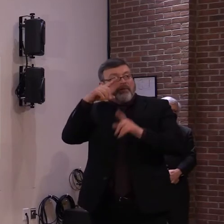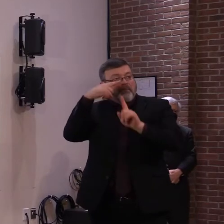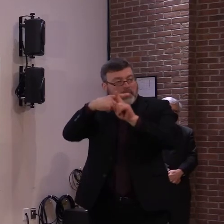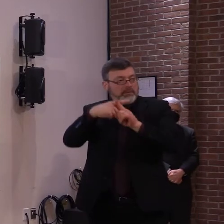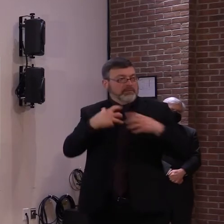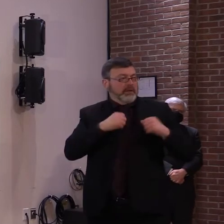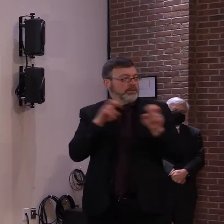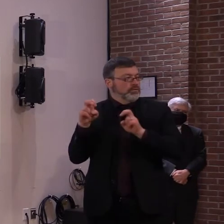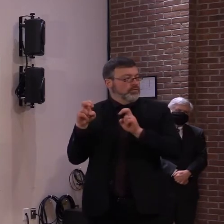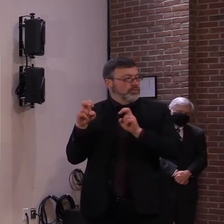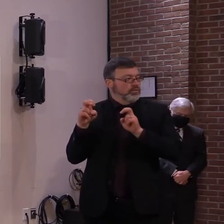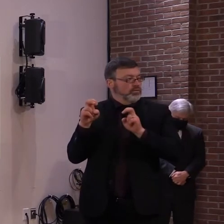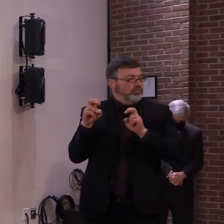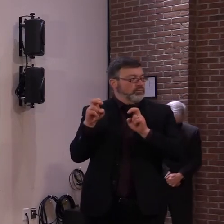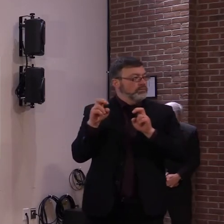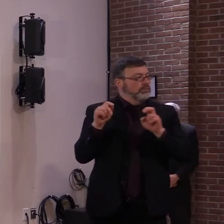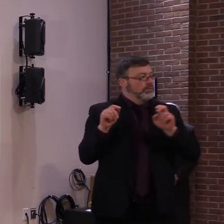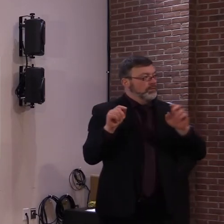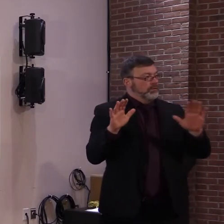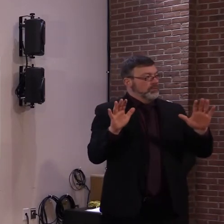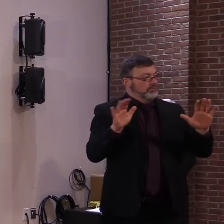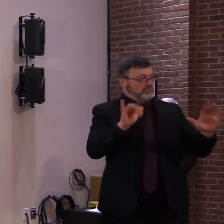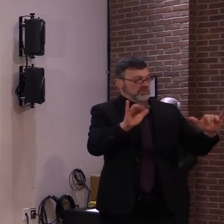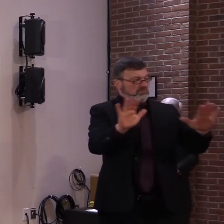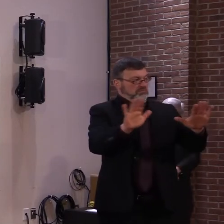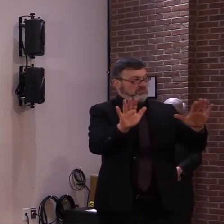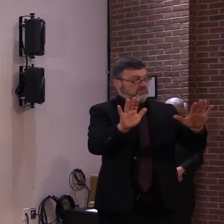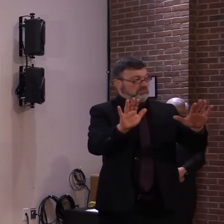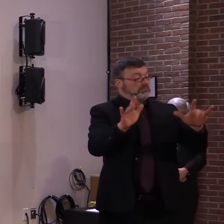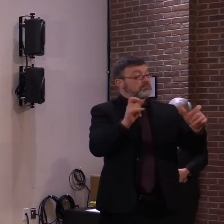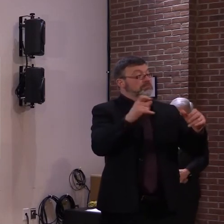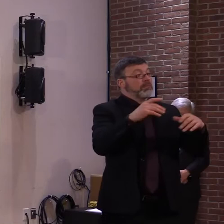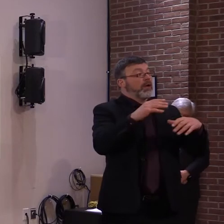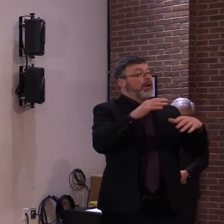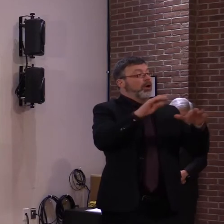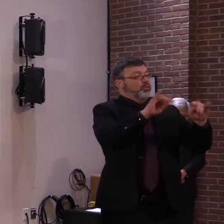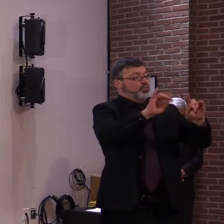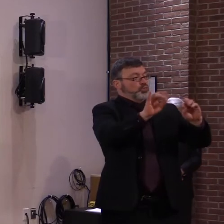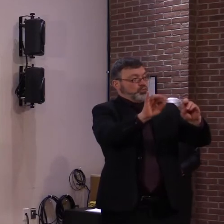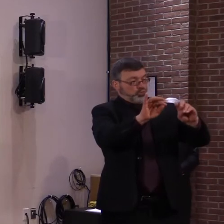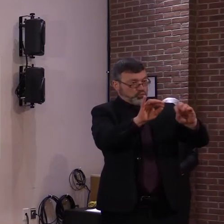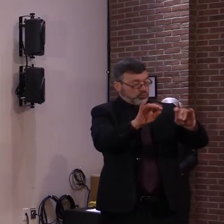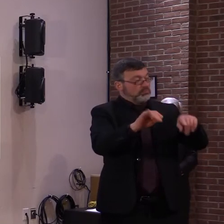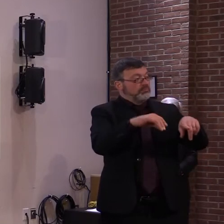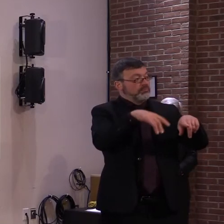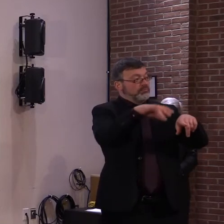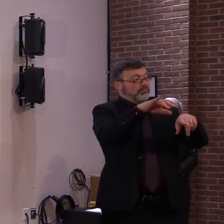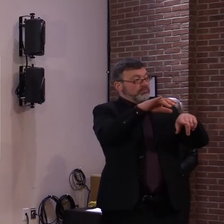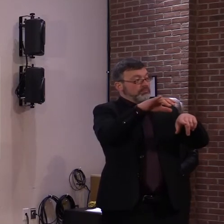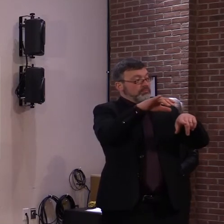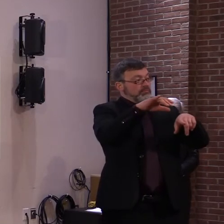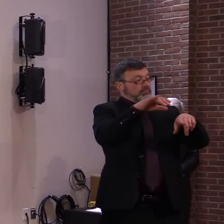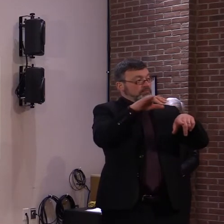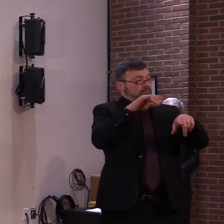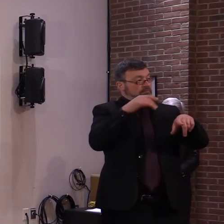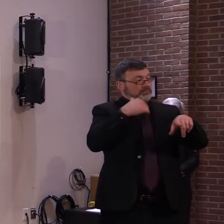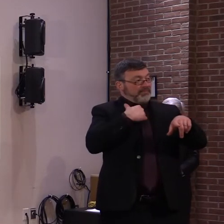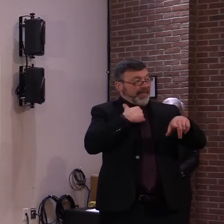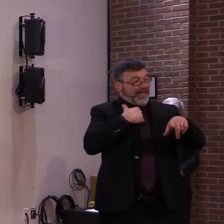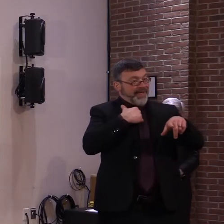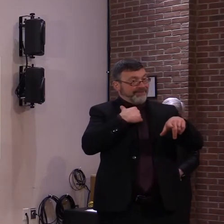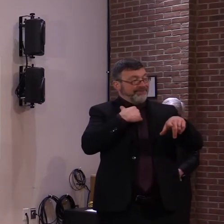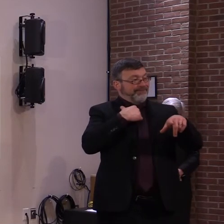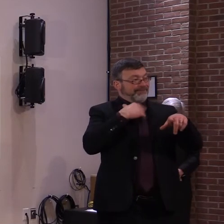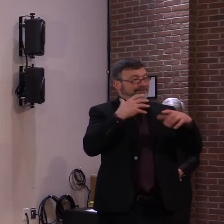as identified by the CDC, will be eligible next. Now, the definition of severe illness